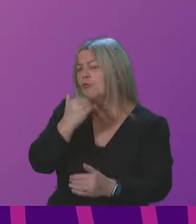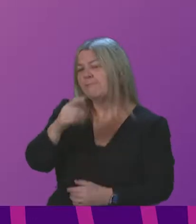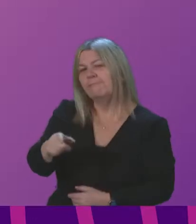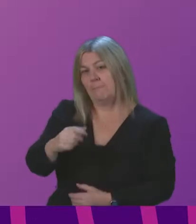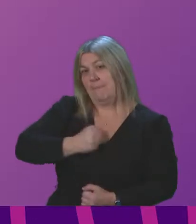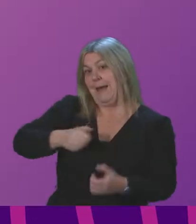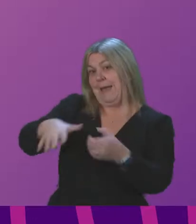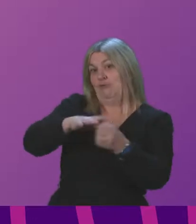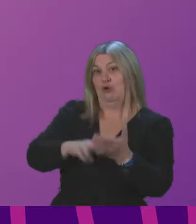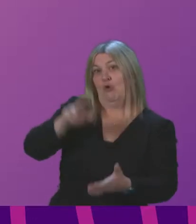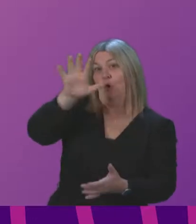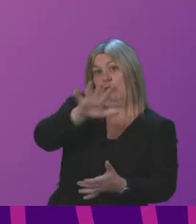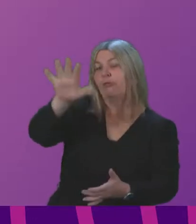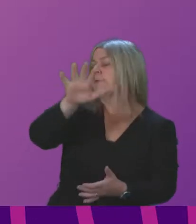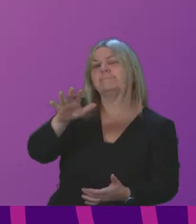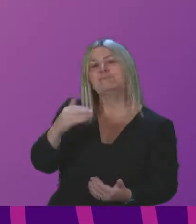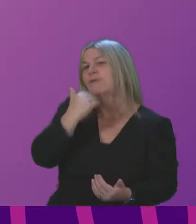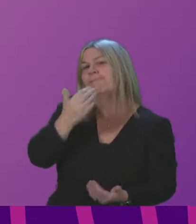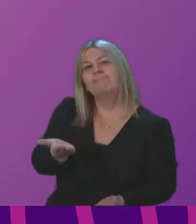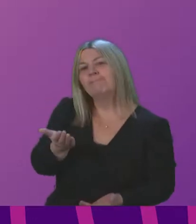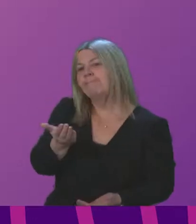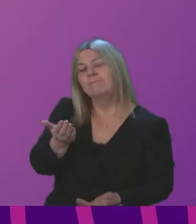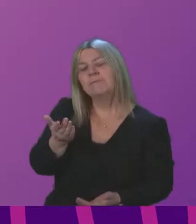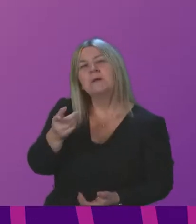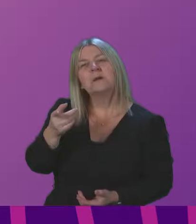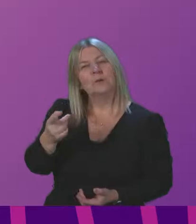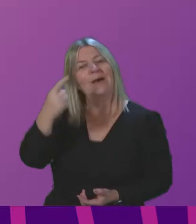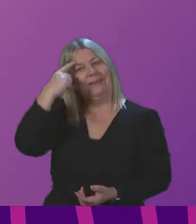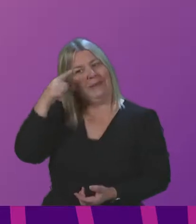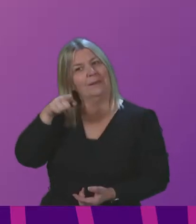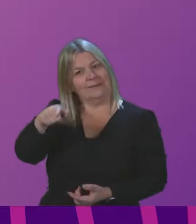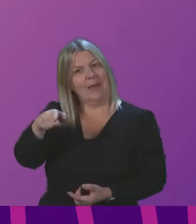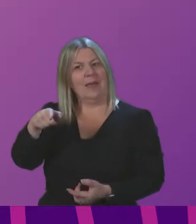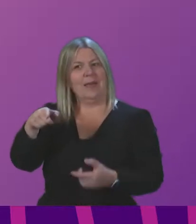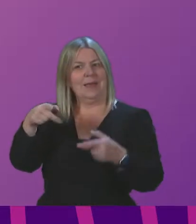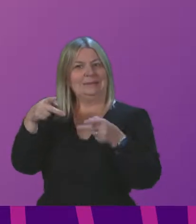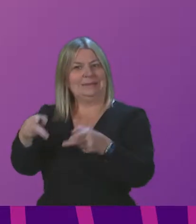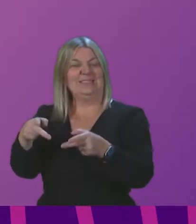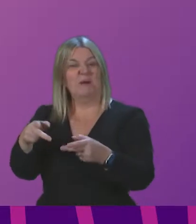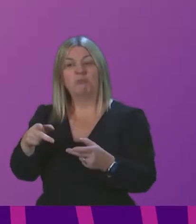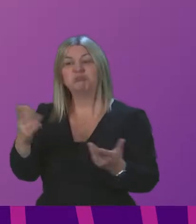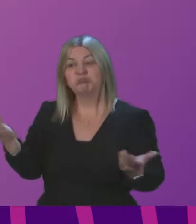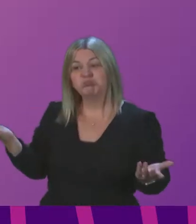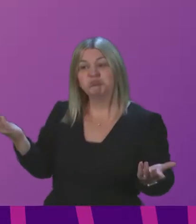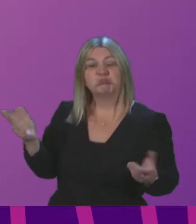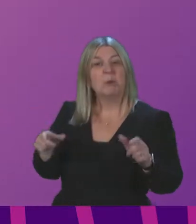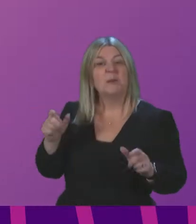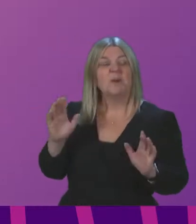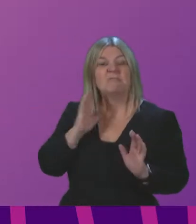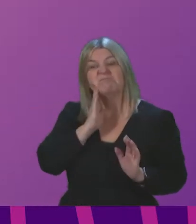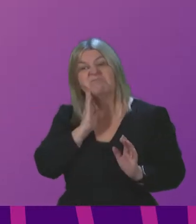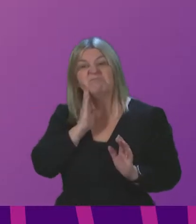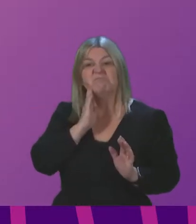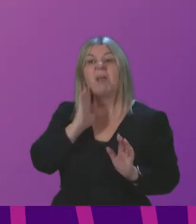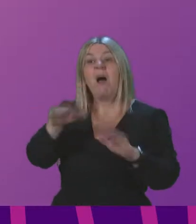haven't arrived with constituents, and they have taken, I think, the novel approach of just going to the vaccination clinics to